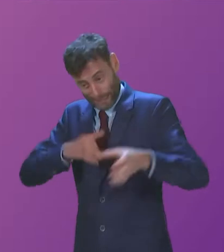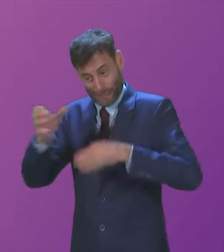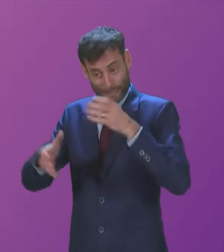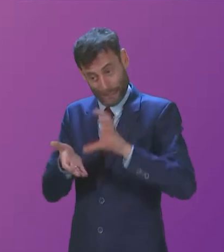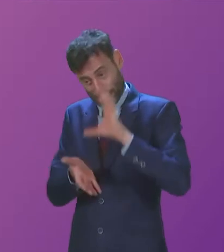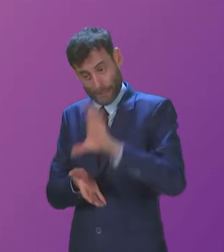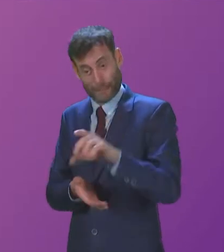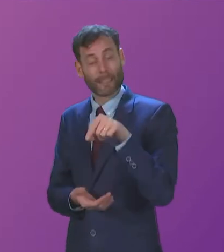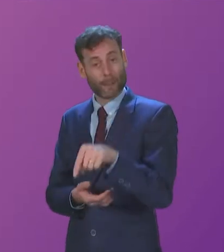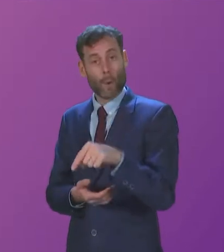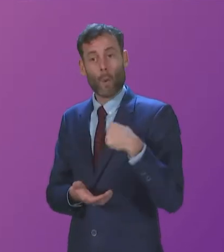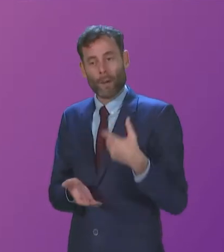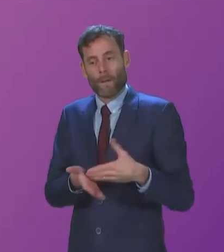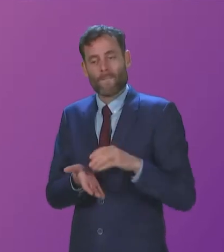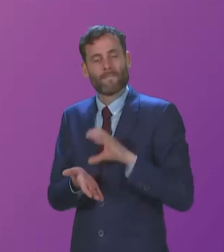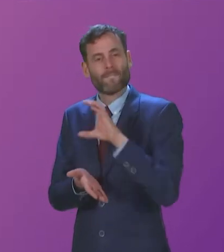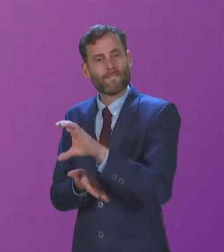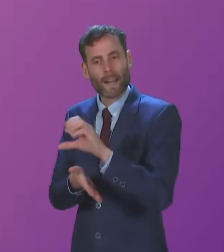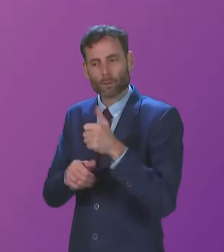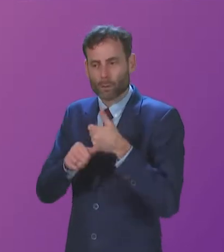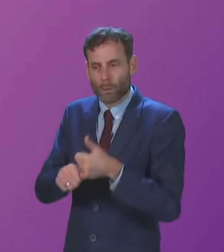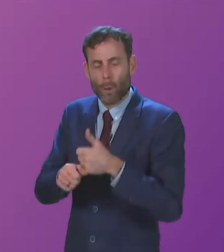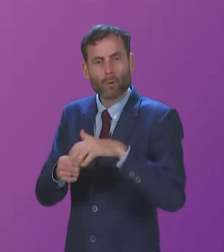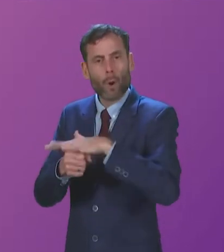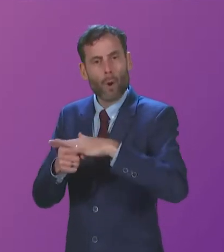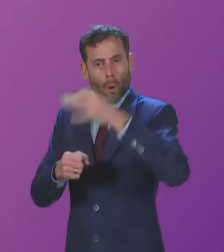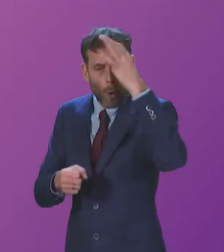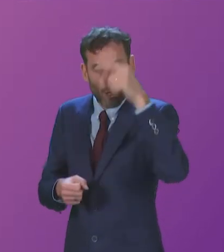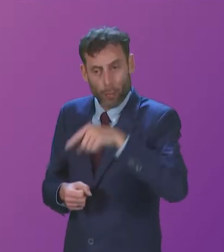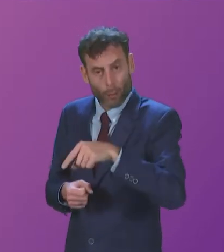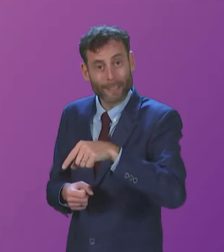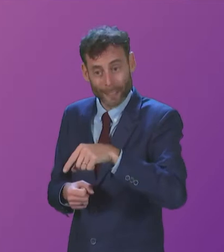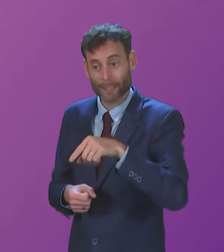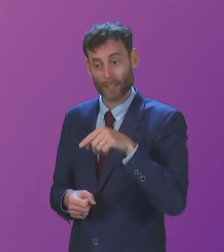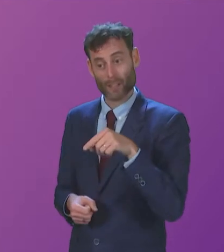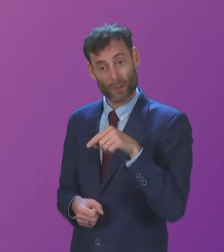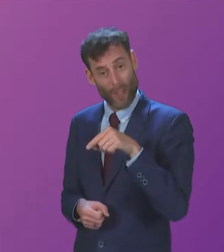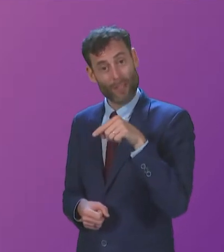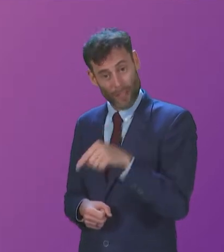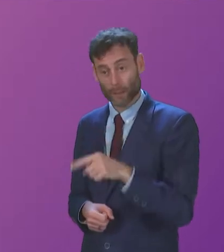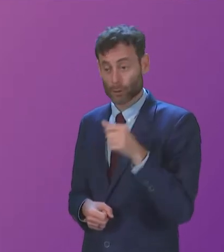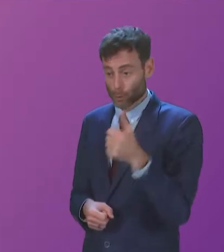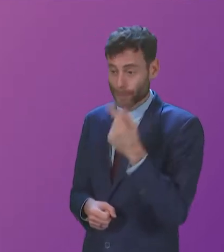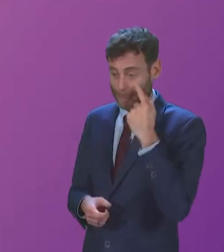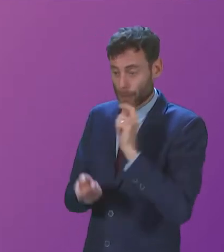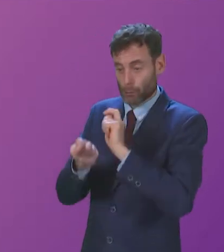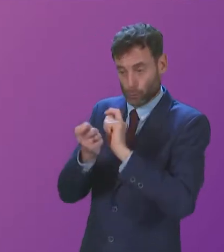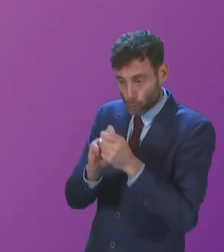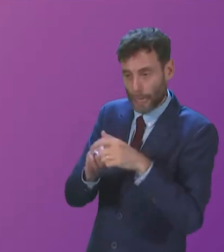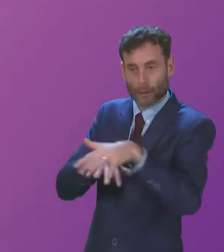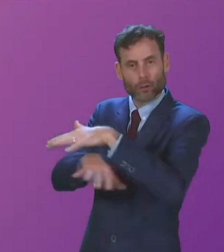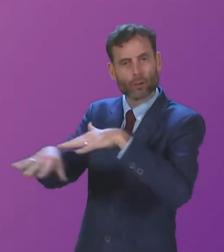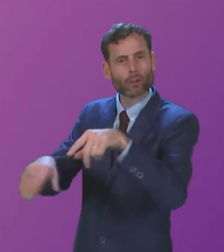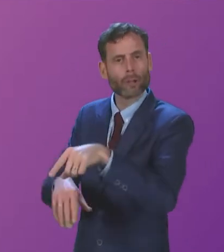support to local authorities for, and that will be paying dividends across the country. We absolutely do recognise